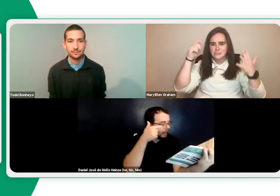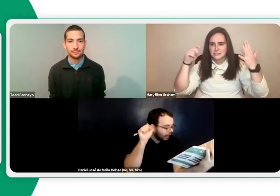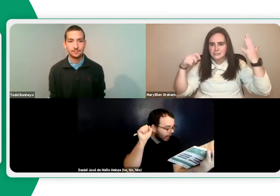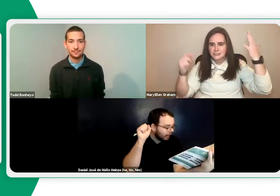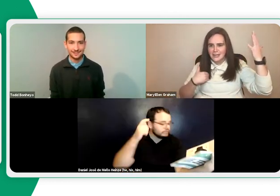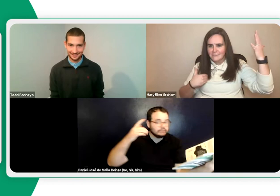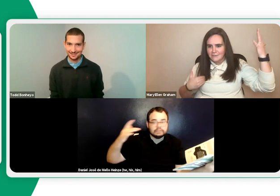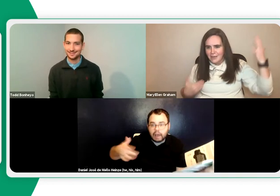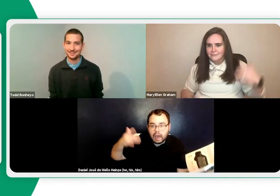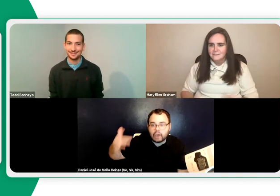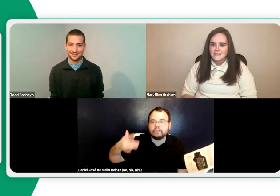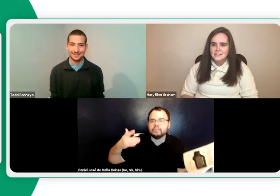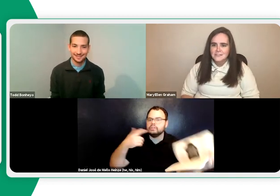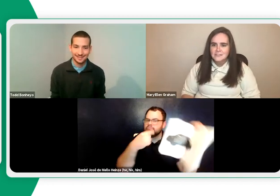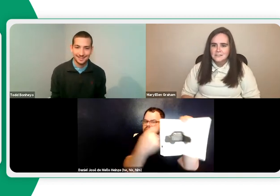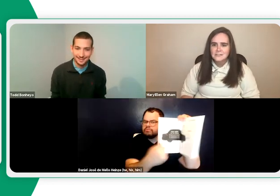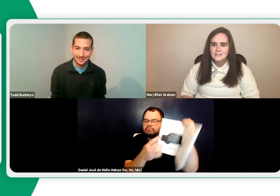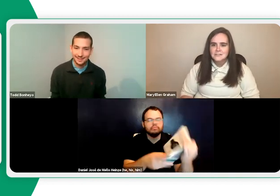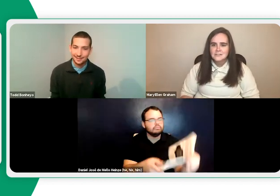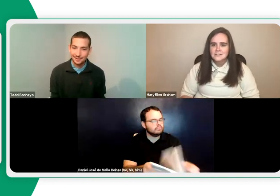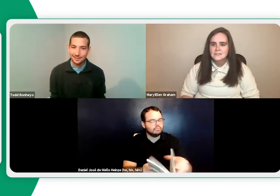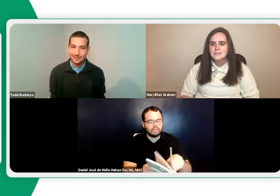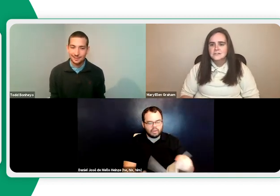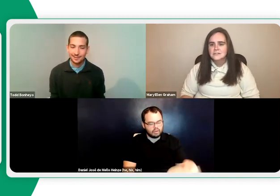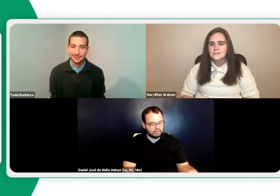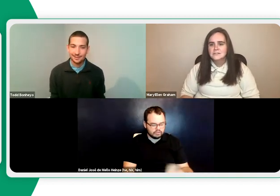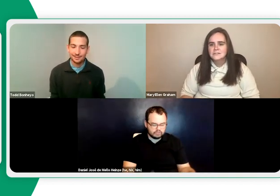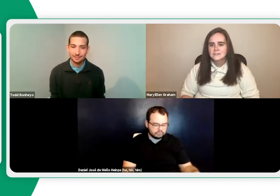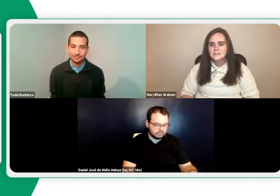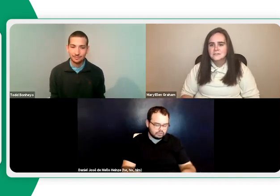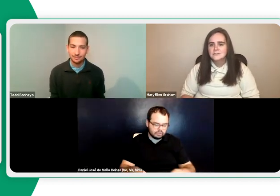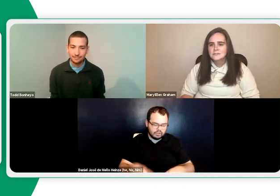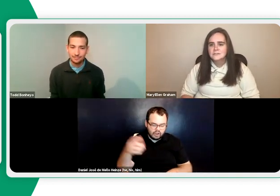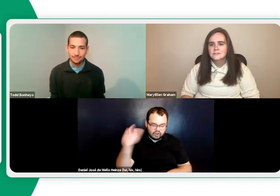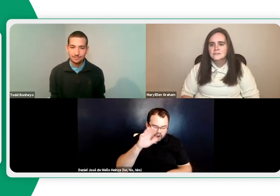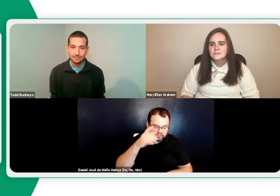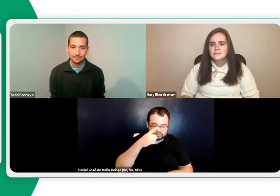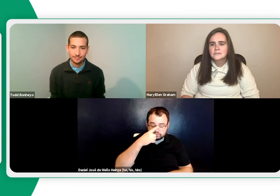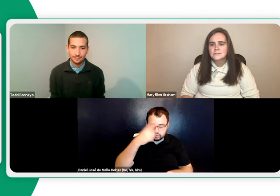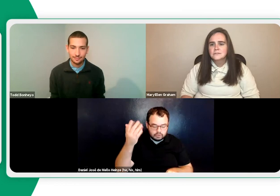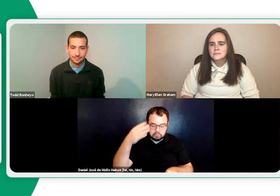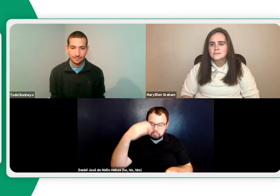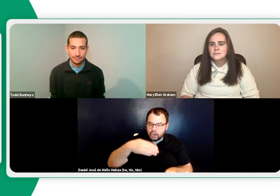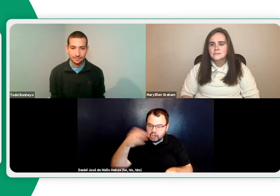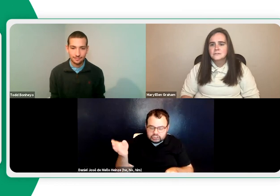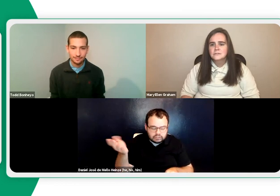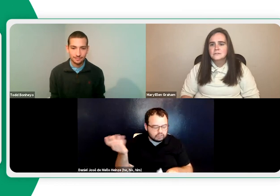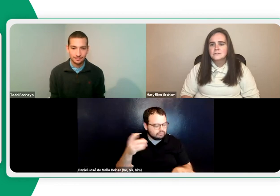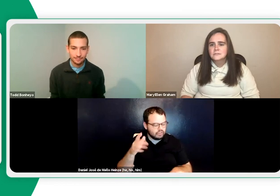And this is Mary. It seems more like a checklist as well. Yeah, tires, and then going to